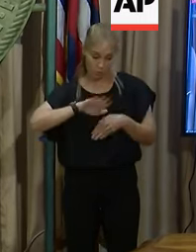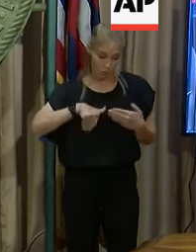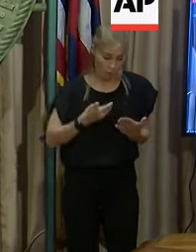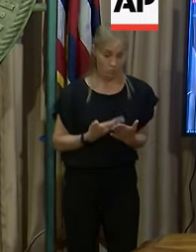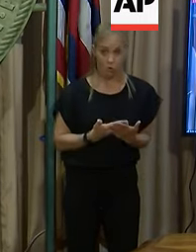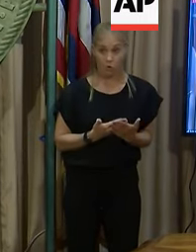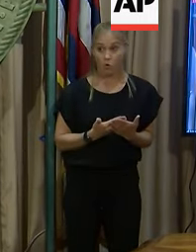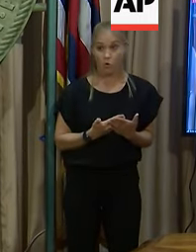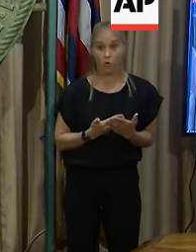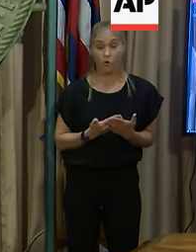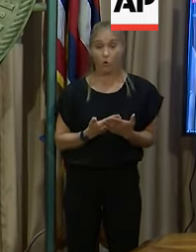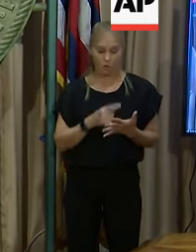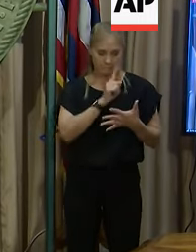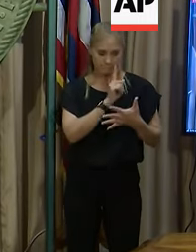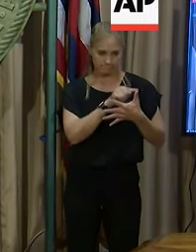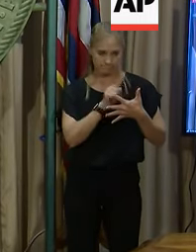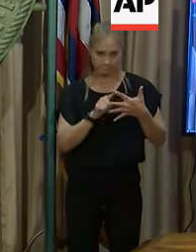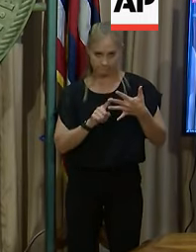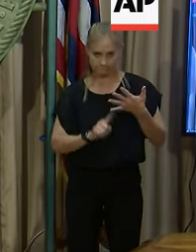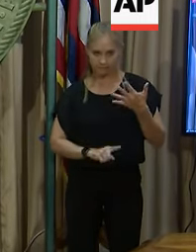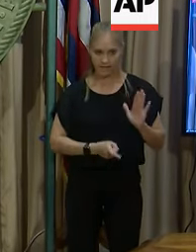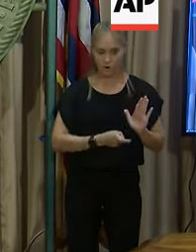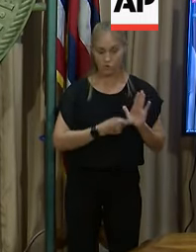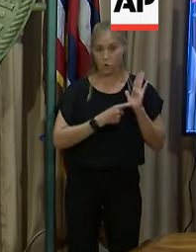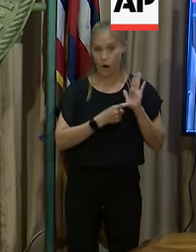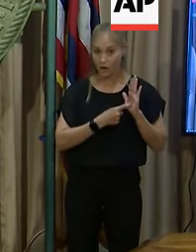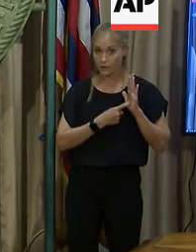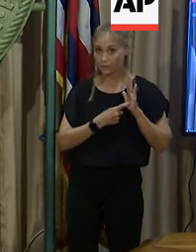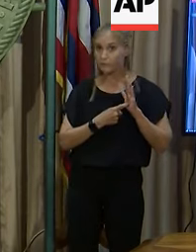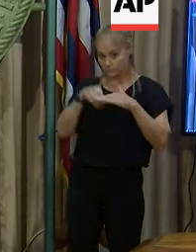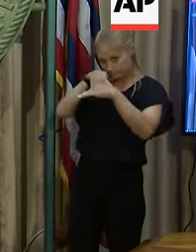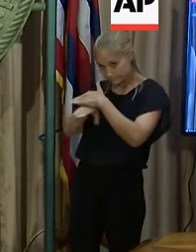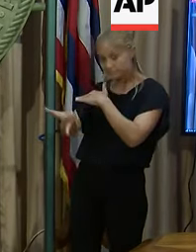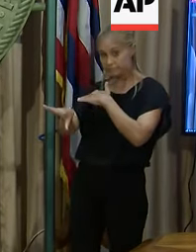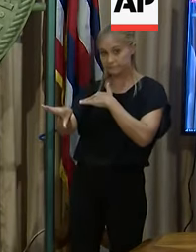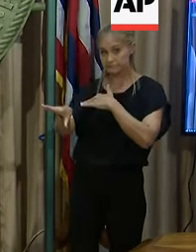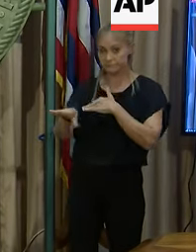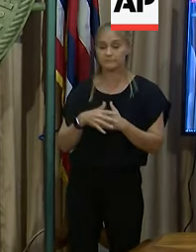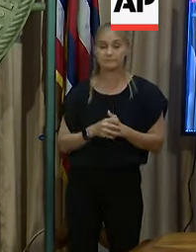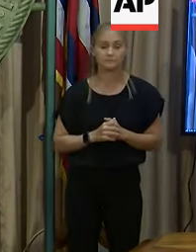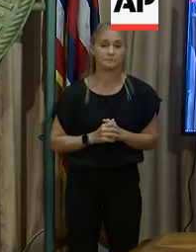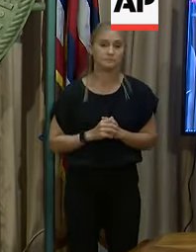items that they are requiring you to bring as you go to the emergency shelter. you. you. Wonderful. Thank